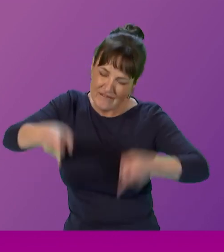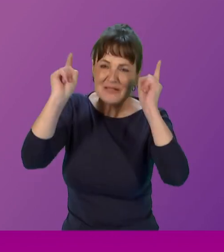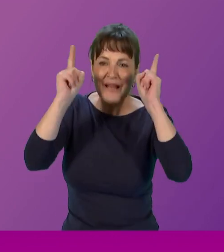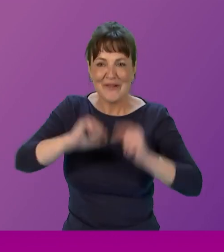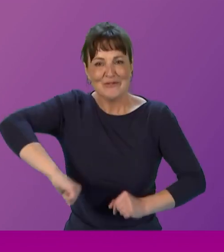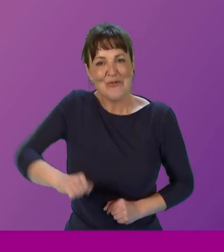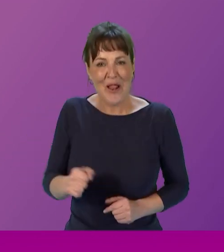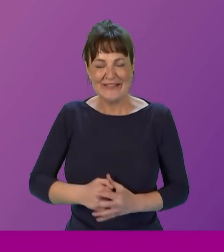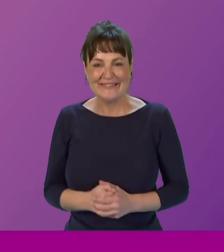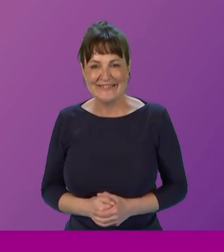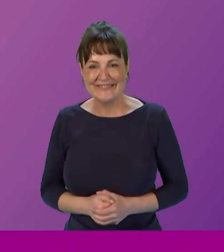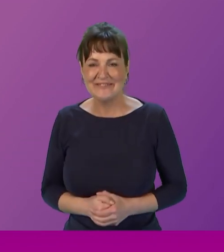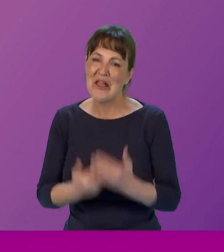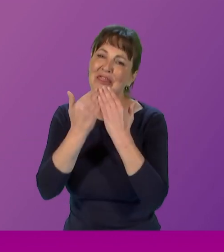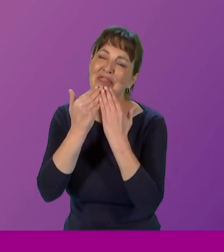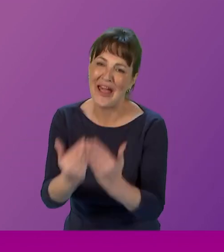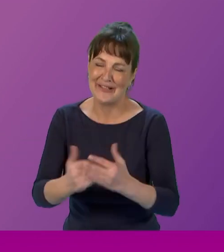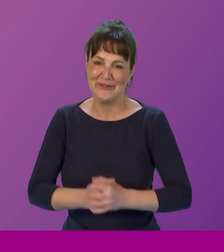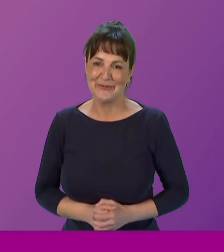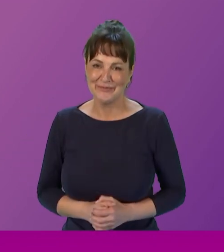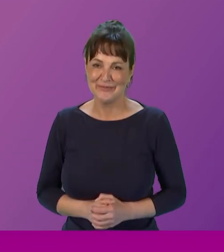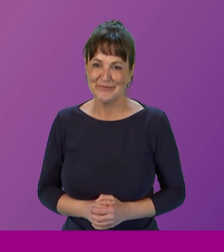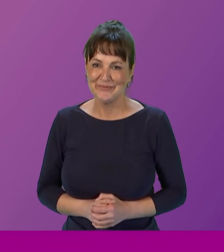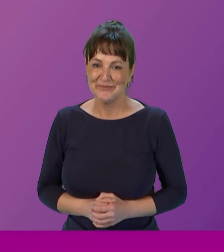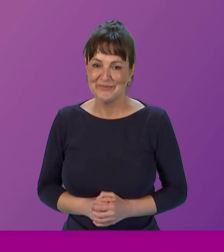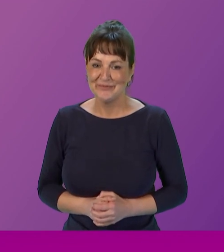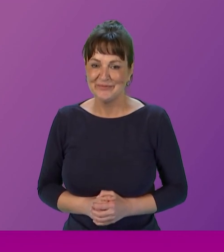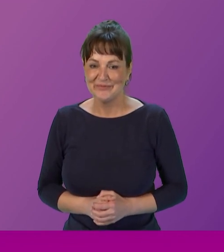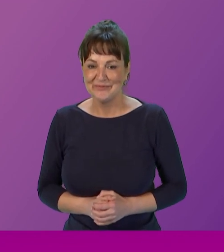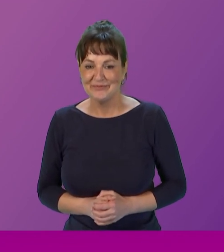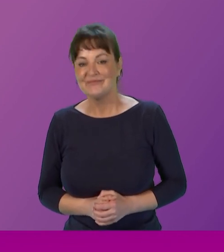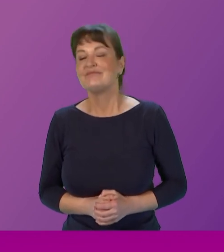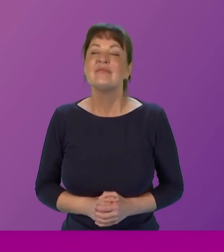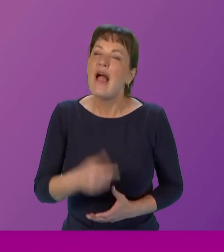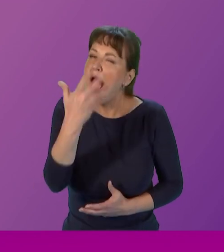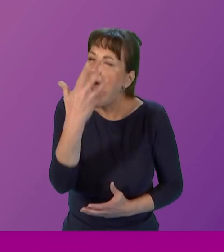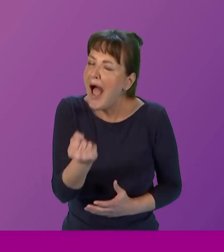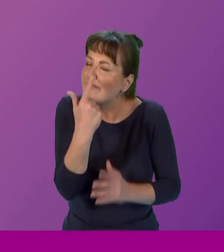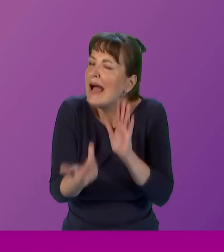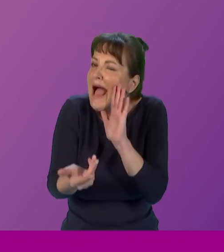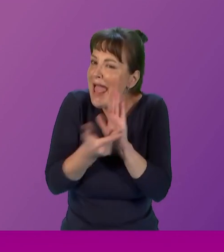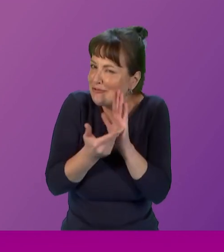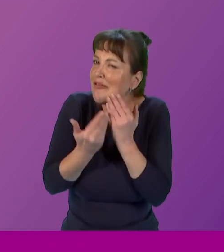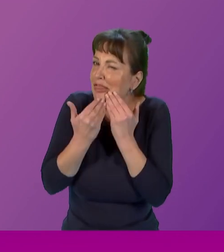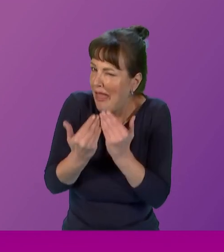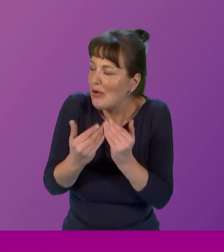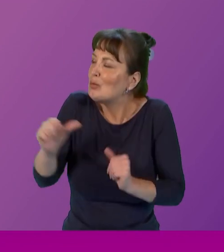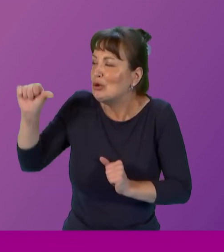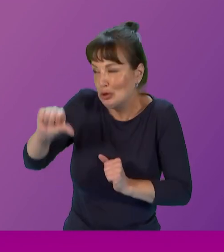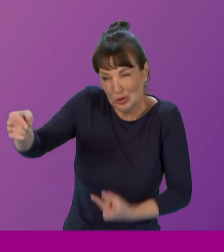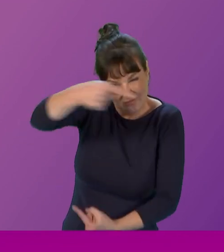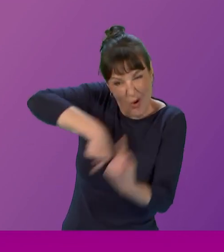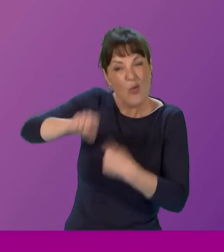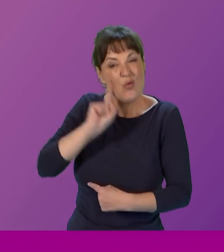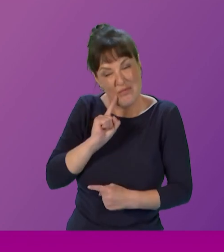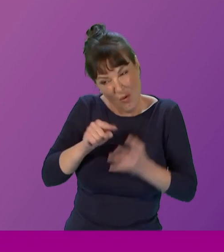of Scotland. Thank you. There is an outstanding thank you and recognition that we all owe you.